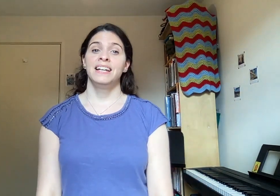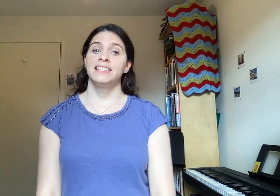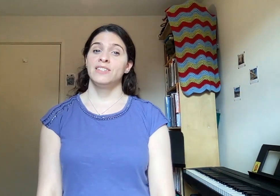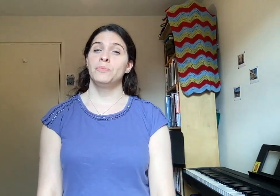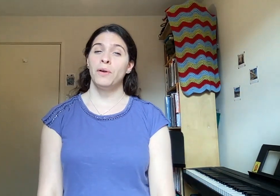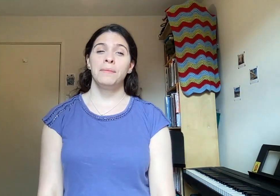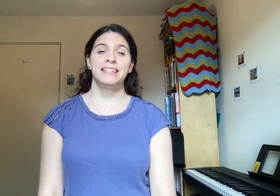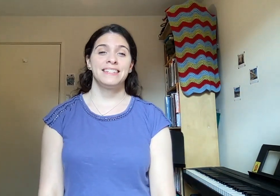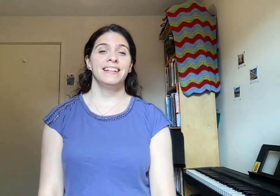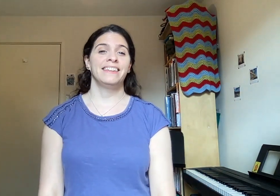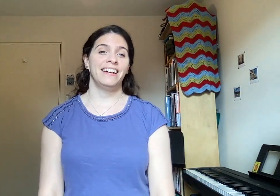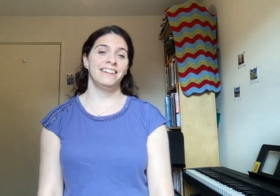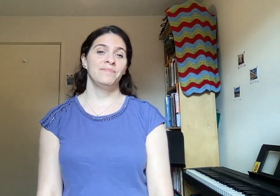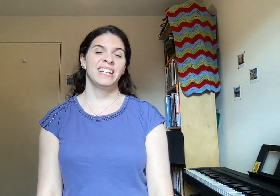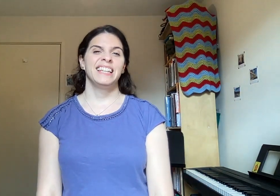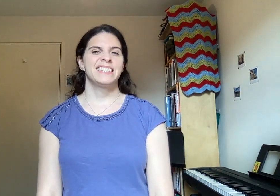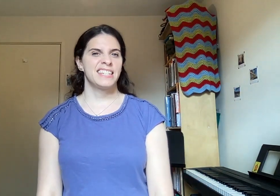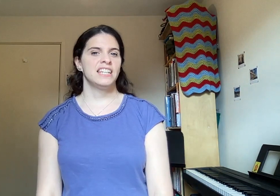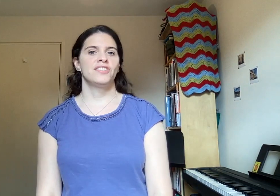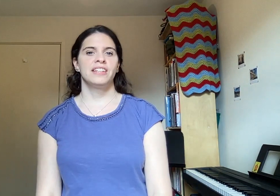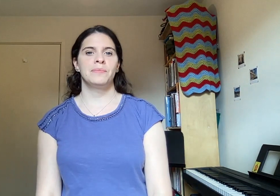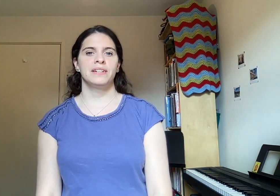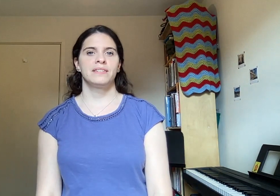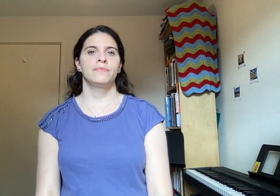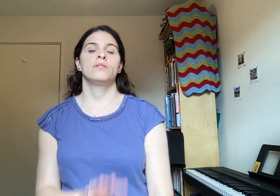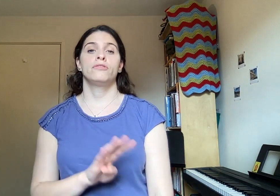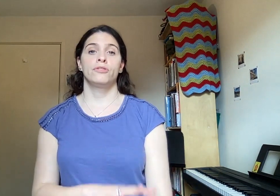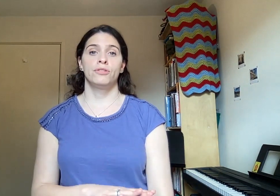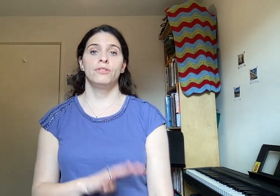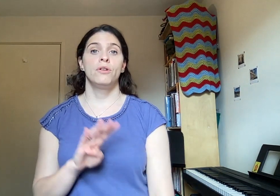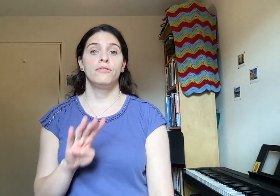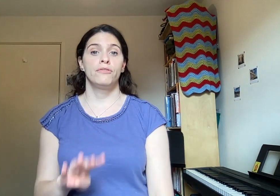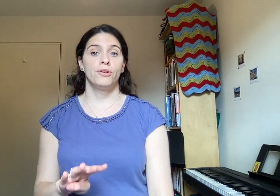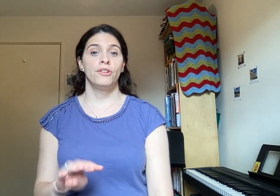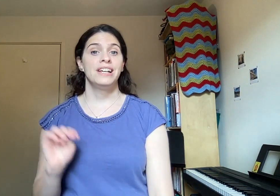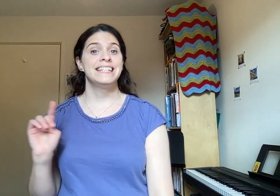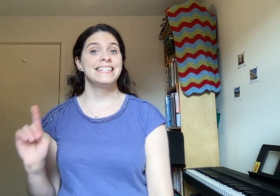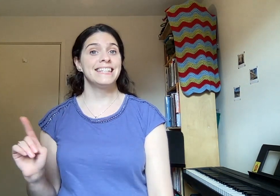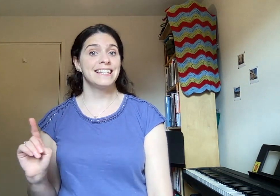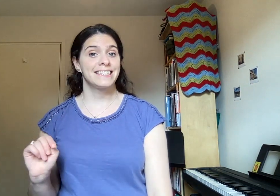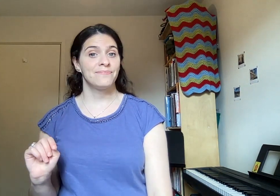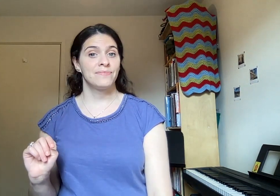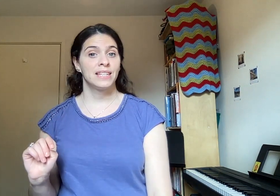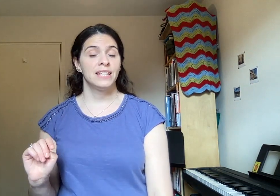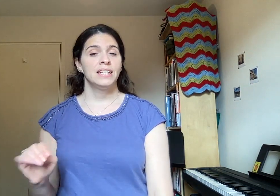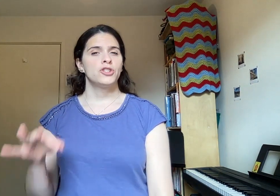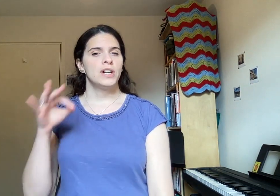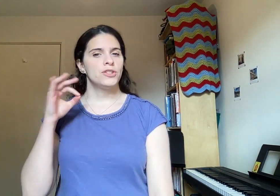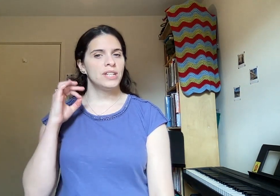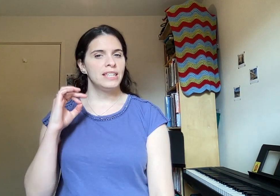Since you probably still had air, let's change the numbers. Relax. 4, 4, 6. Try to hiss